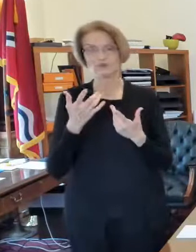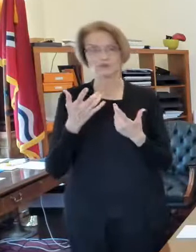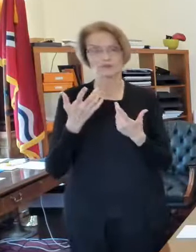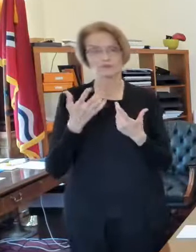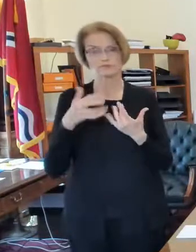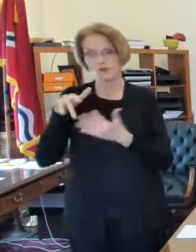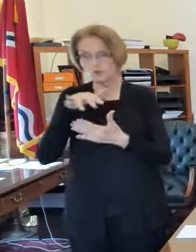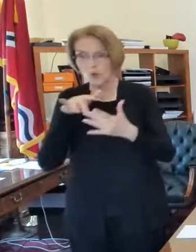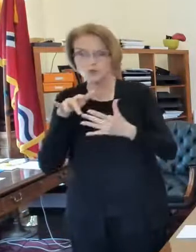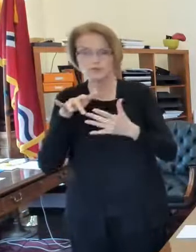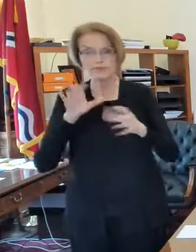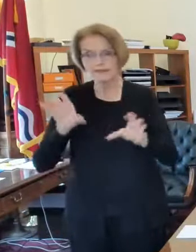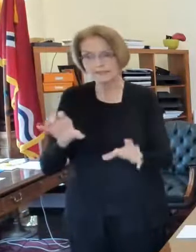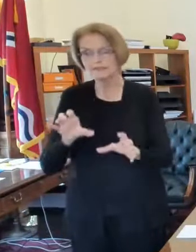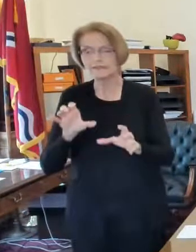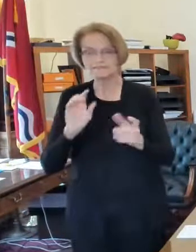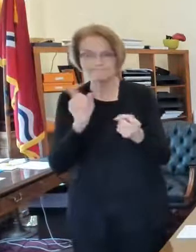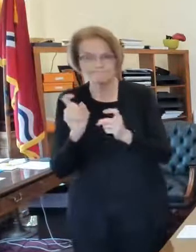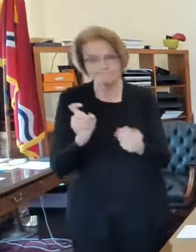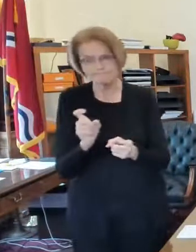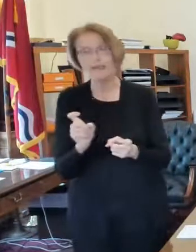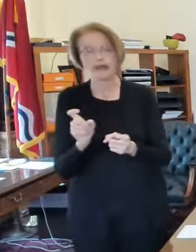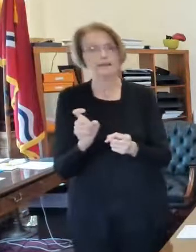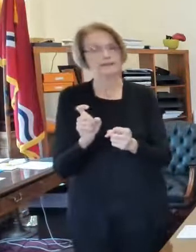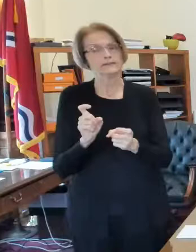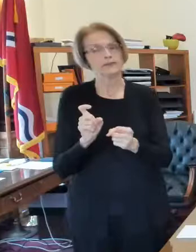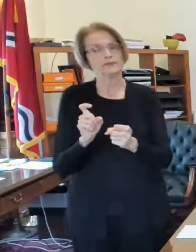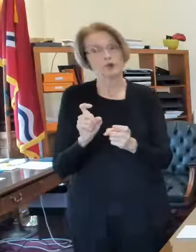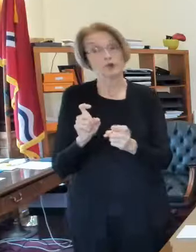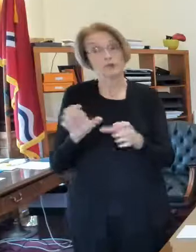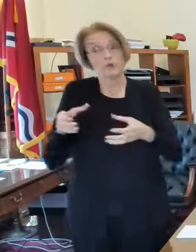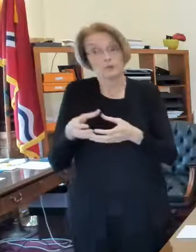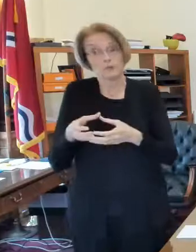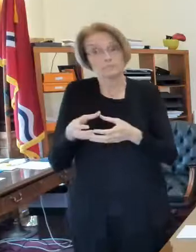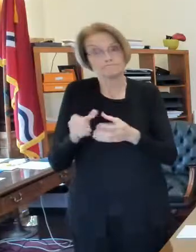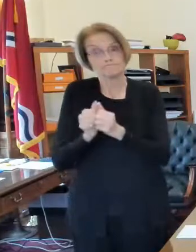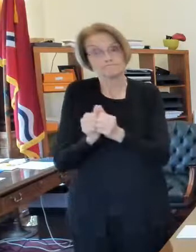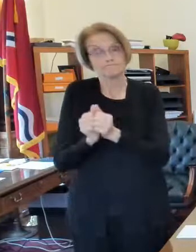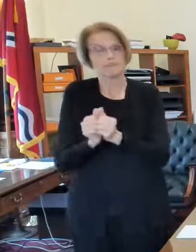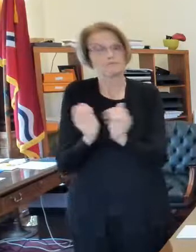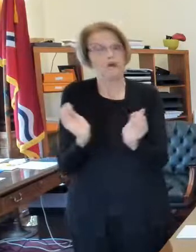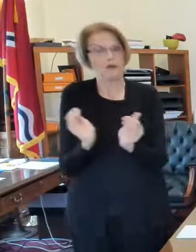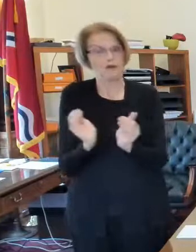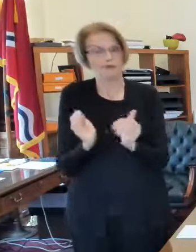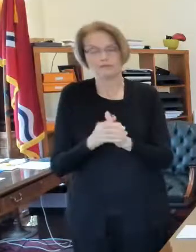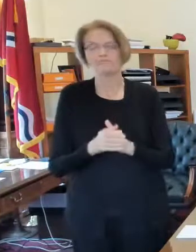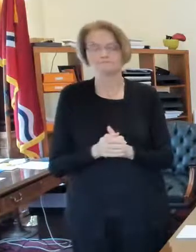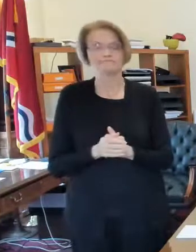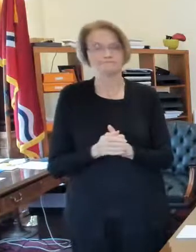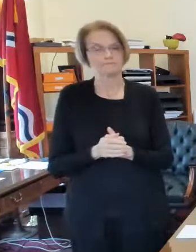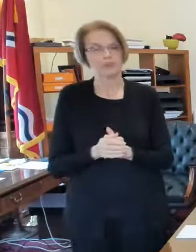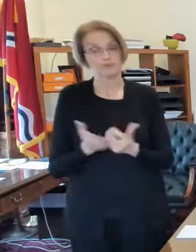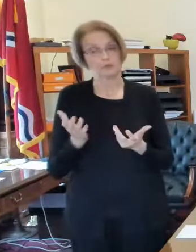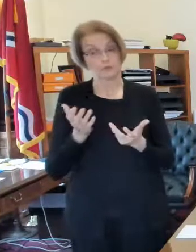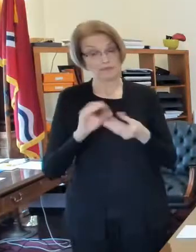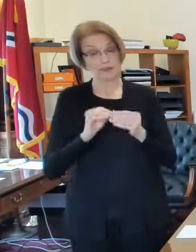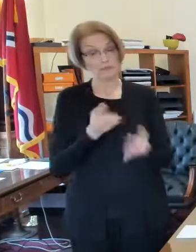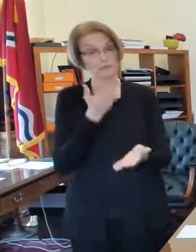calendars and keeping your groups small so our numbers bear that out and that is very much